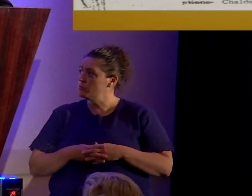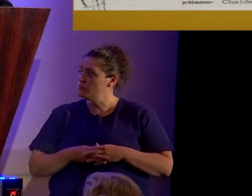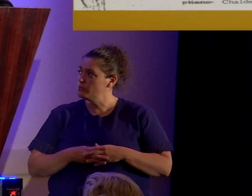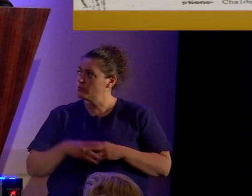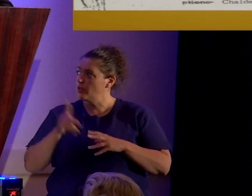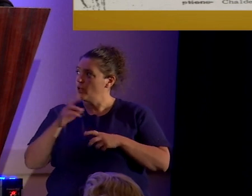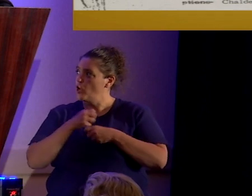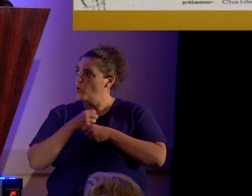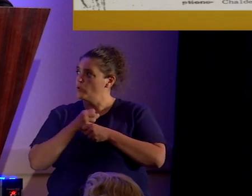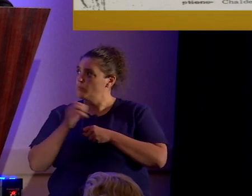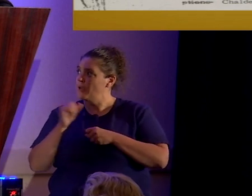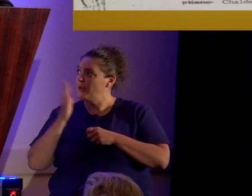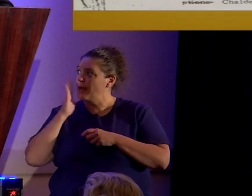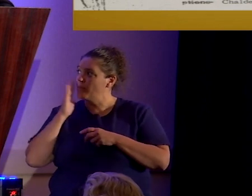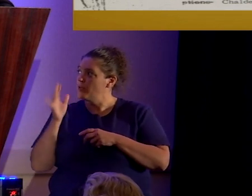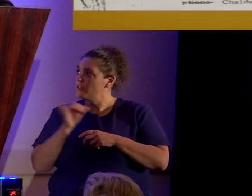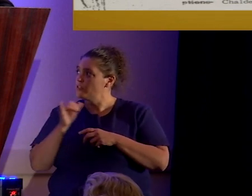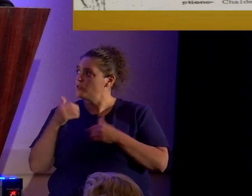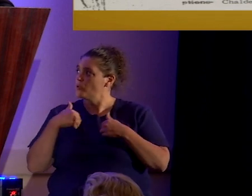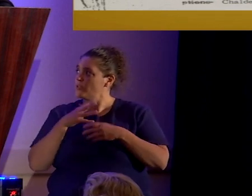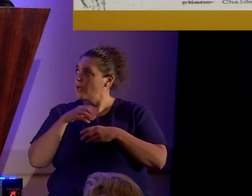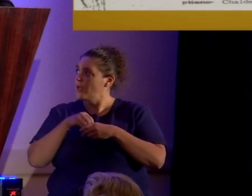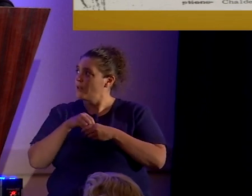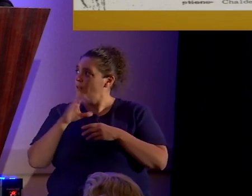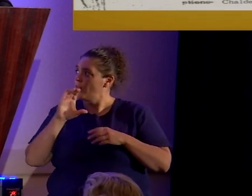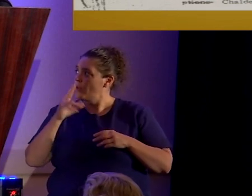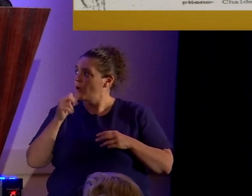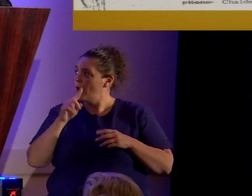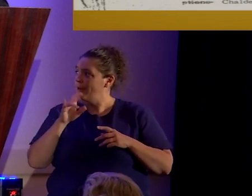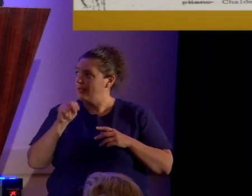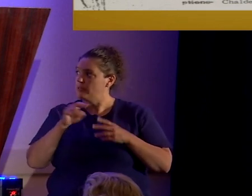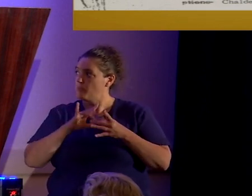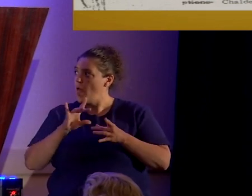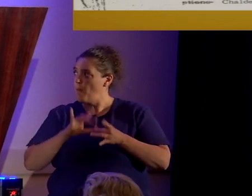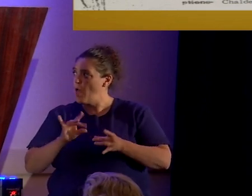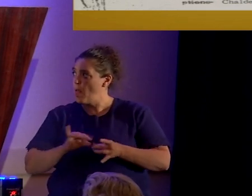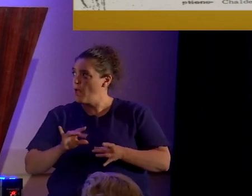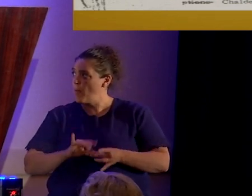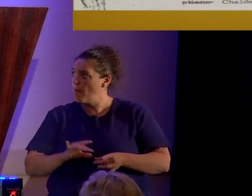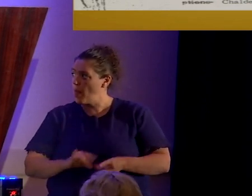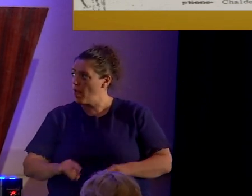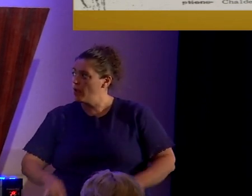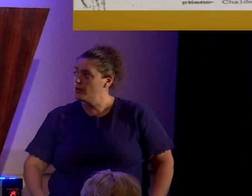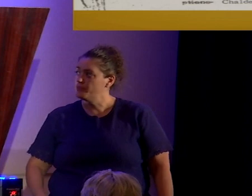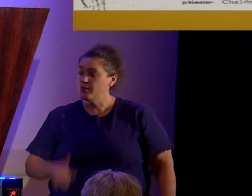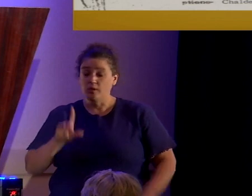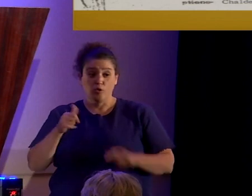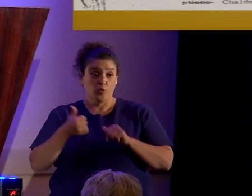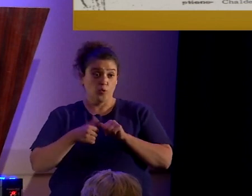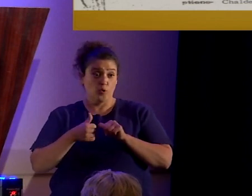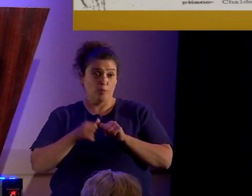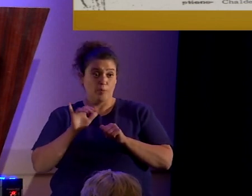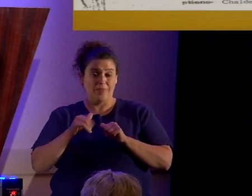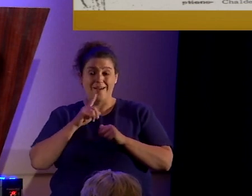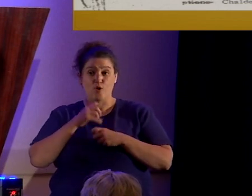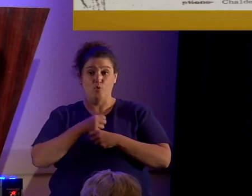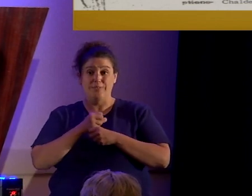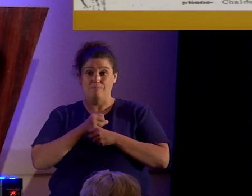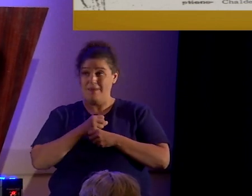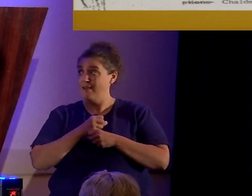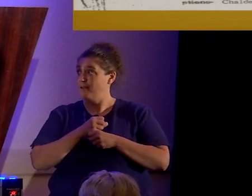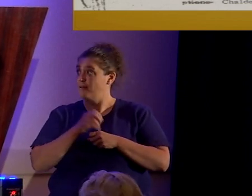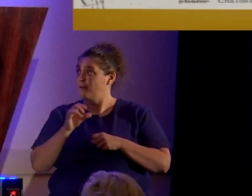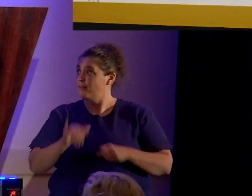of a bedstead such as was had amongst the Chaldeans, blah, blah, blah. Remember that it was made in the form of a